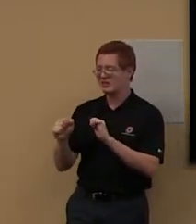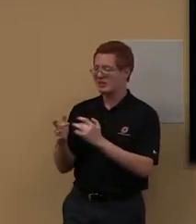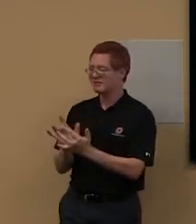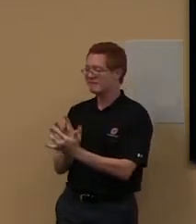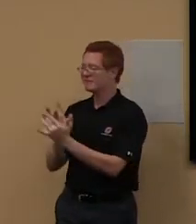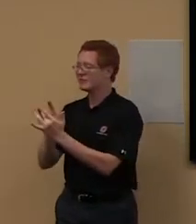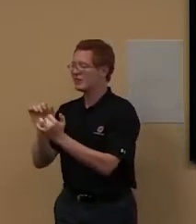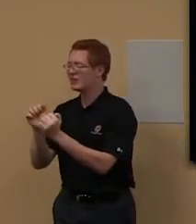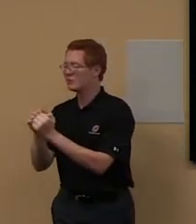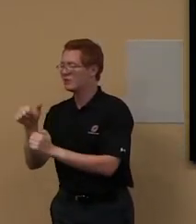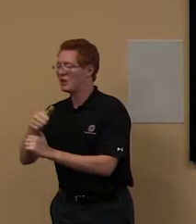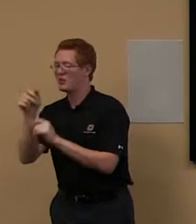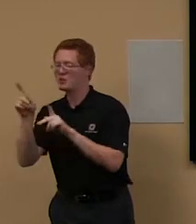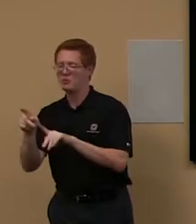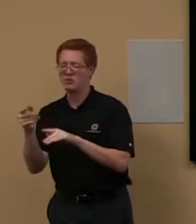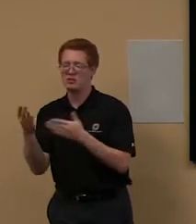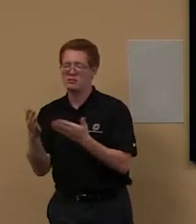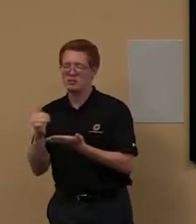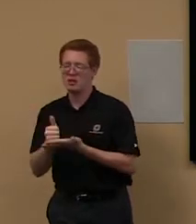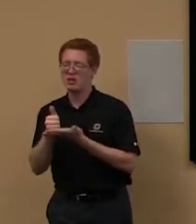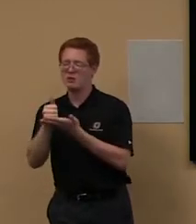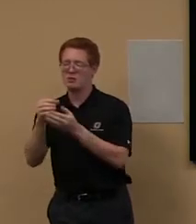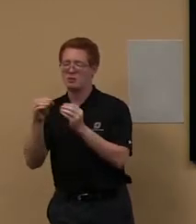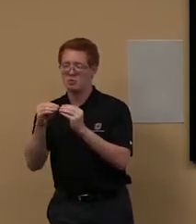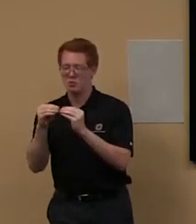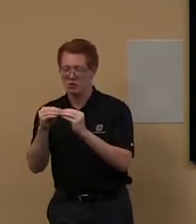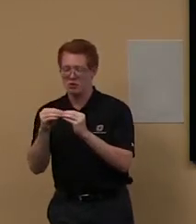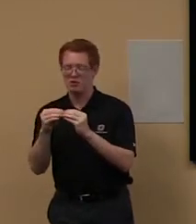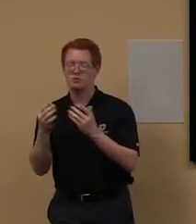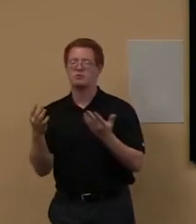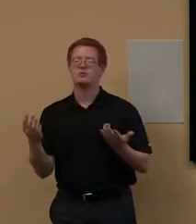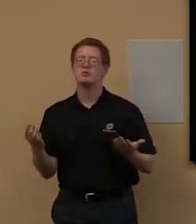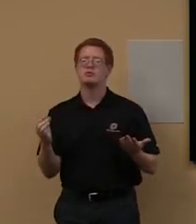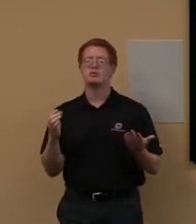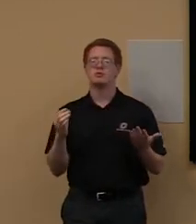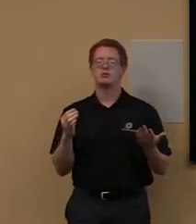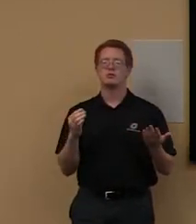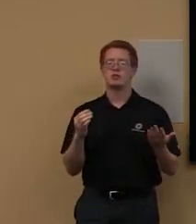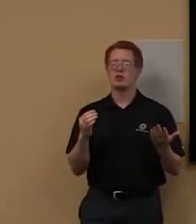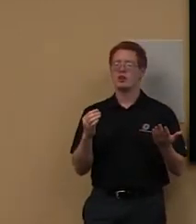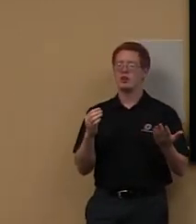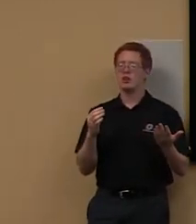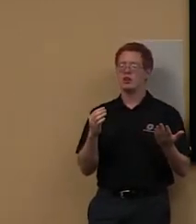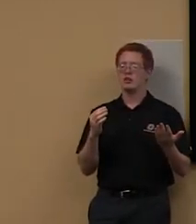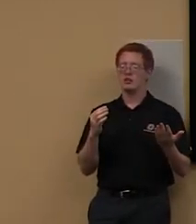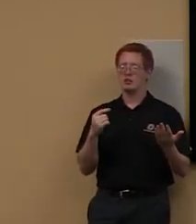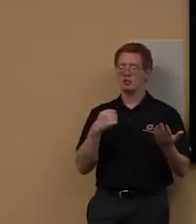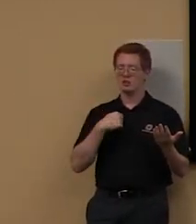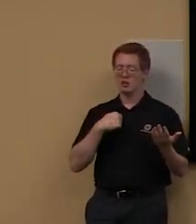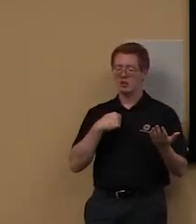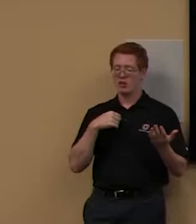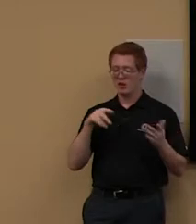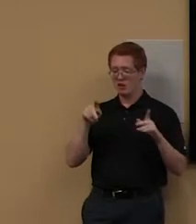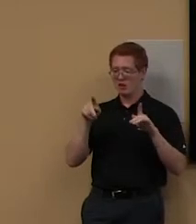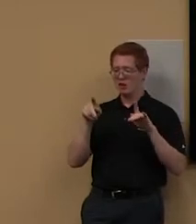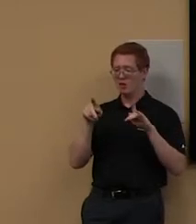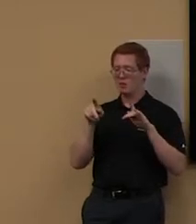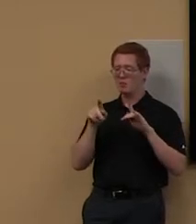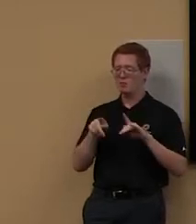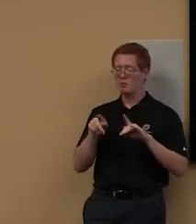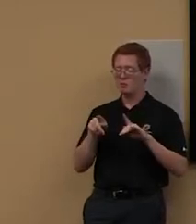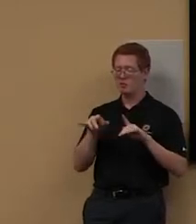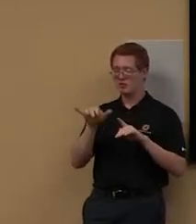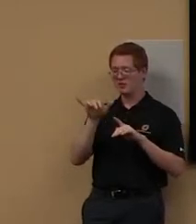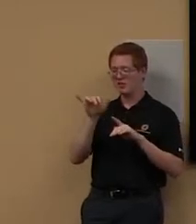The reason why we say talk to your subject specialist is because we're really immersed in those specific databases.